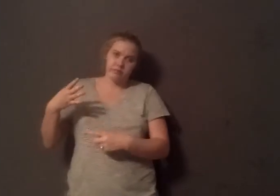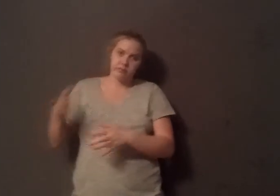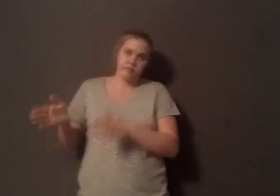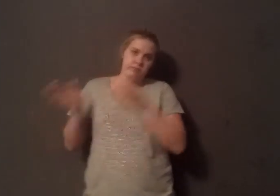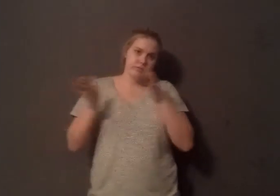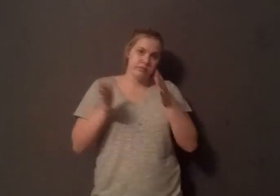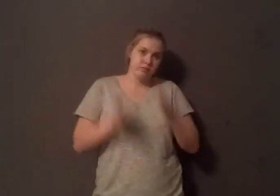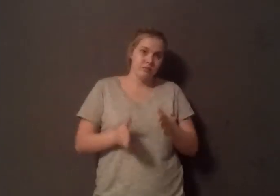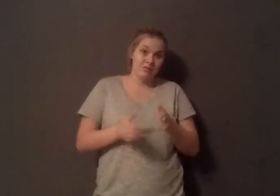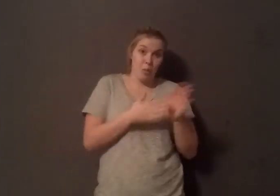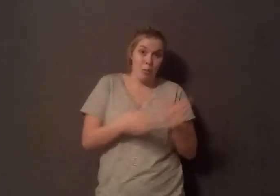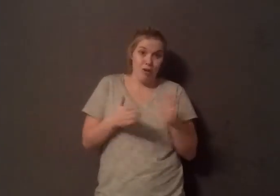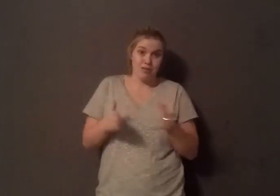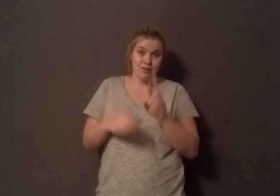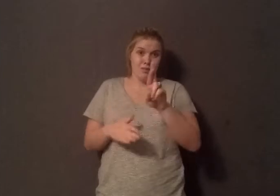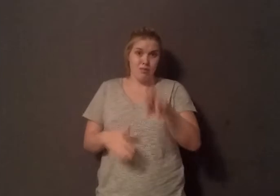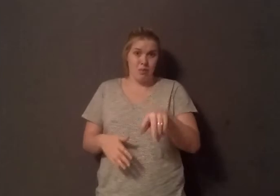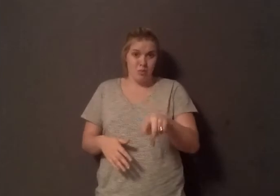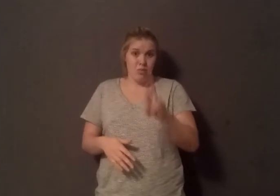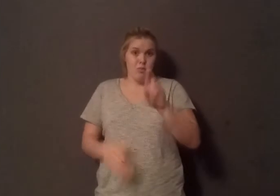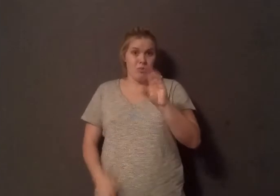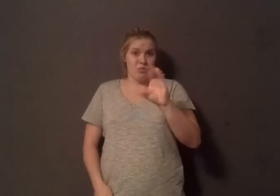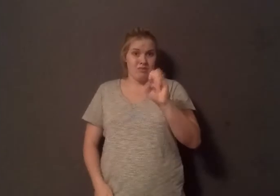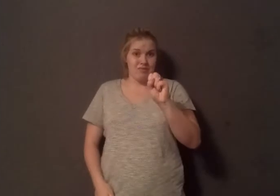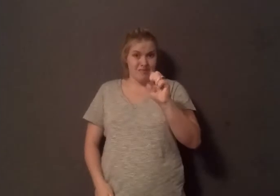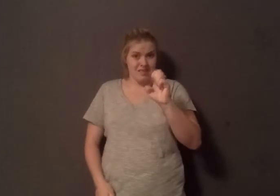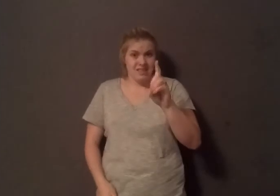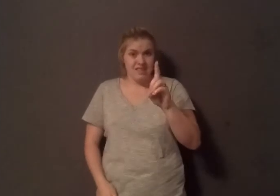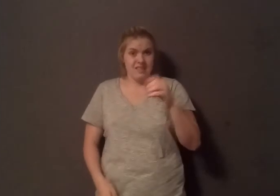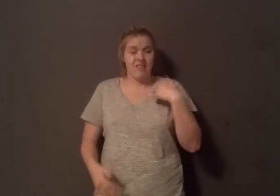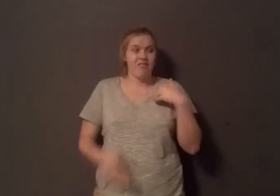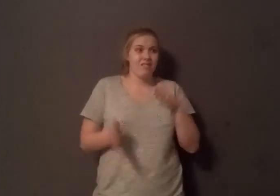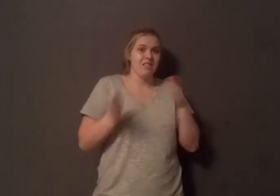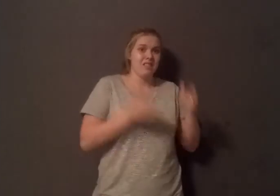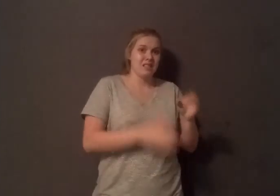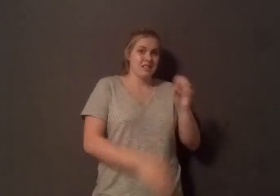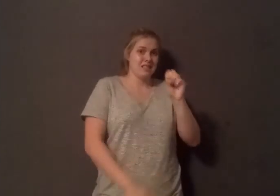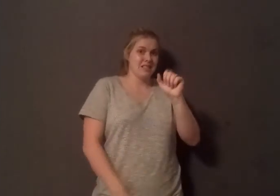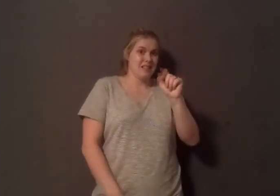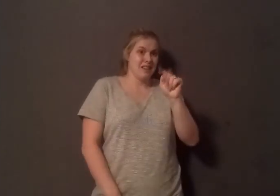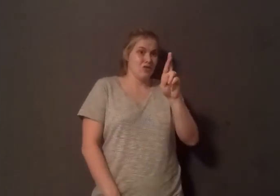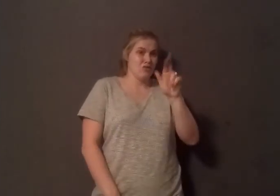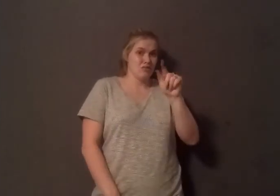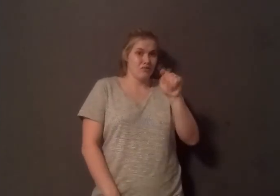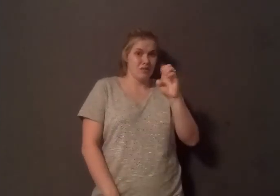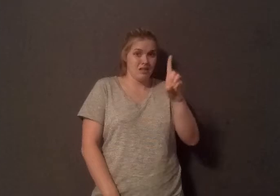processed food product and not only does it have naturally a lot of saturated fat but you put a lot of salt into it. There's a strong link between dairy